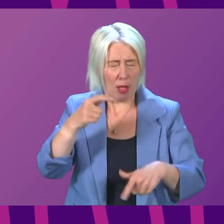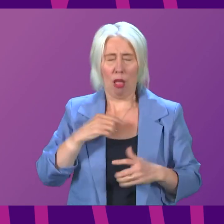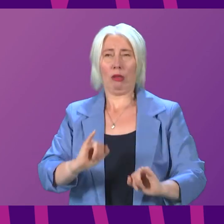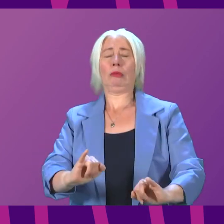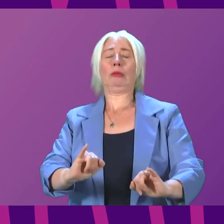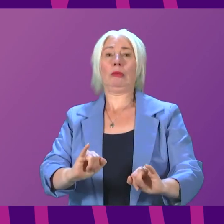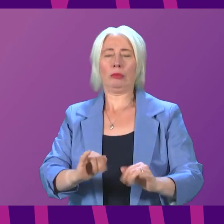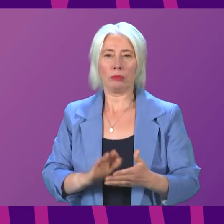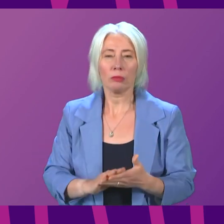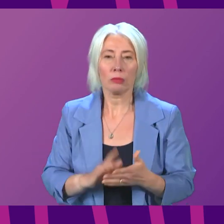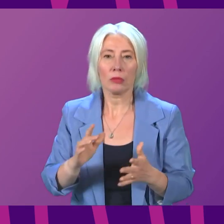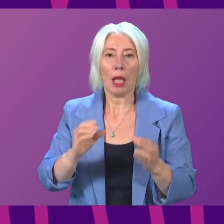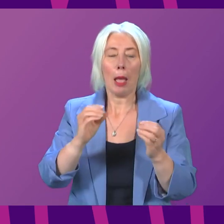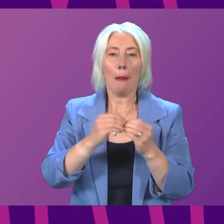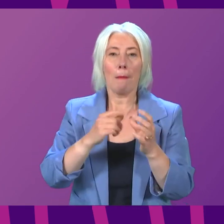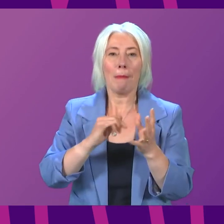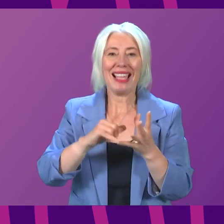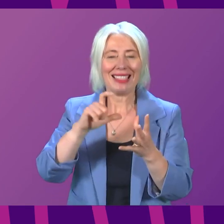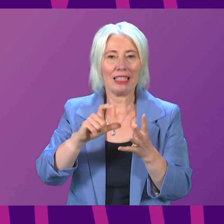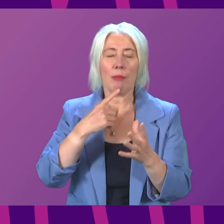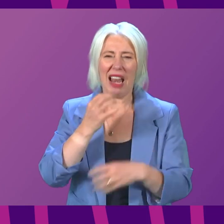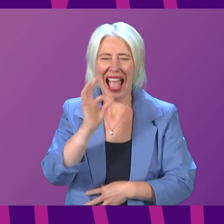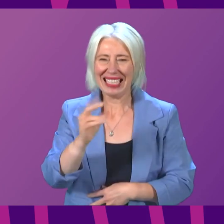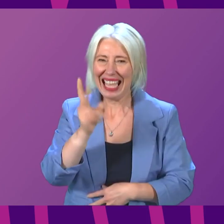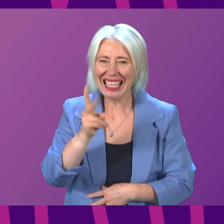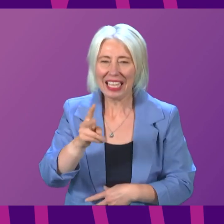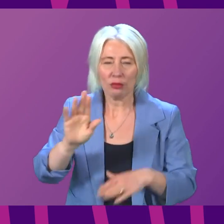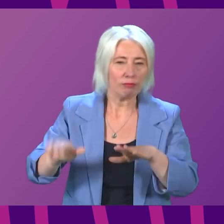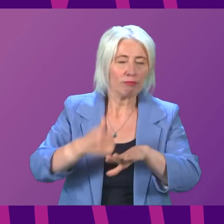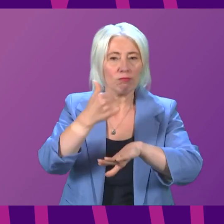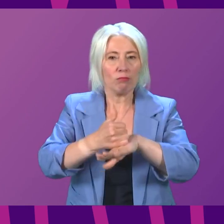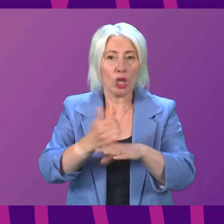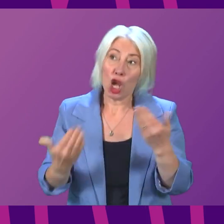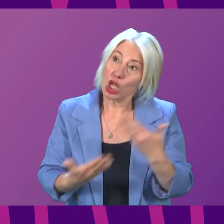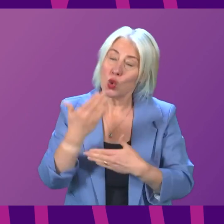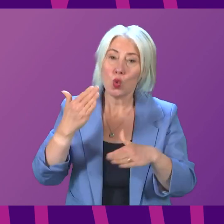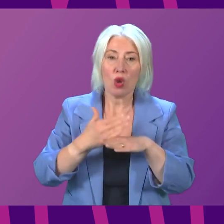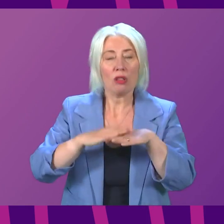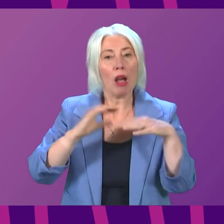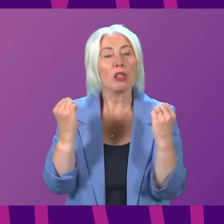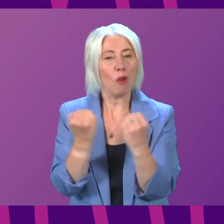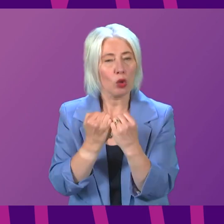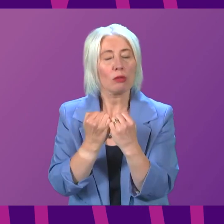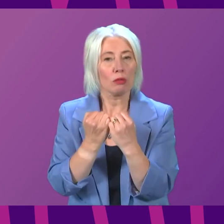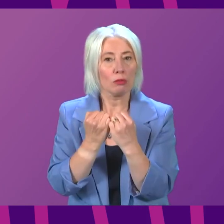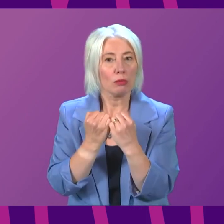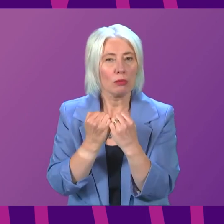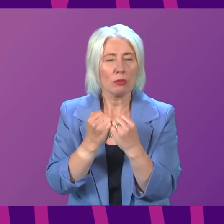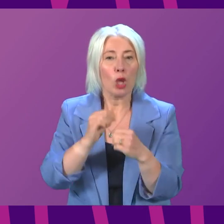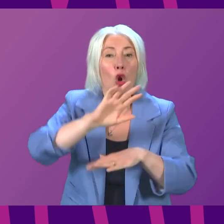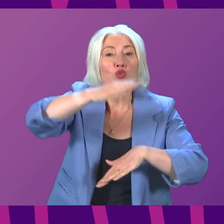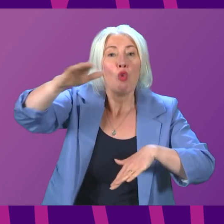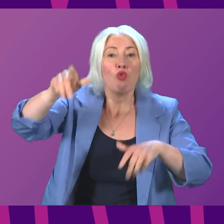In light of this, BASC has made a renewed call for the creation of a gamekeeping taskforce. Presiding officer, rural